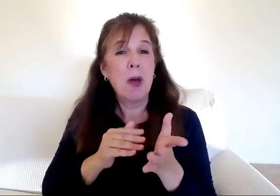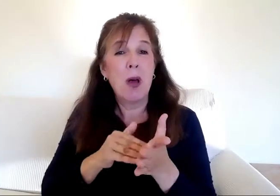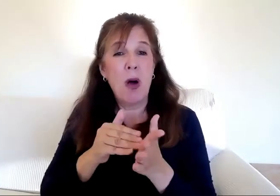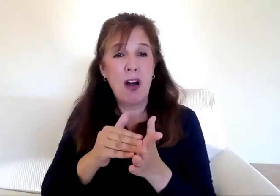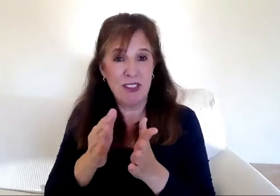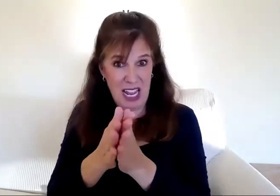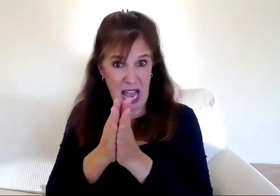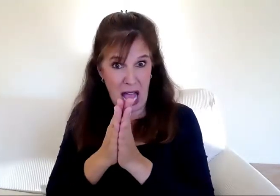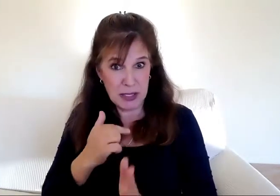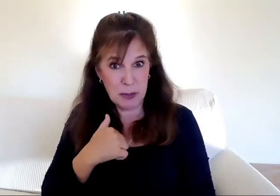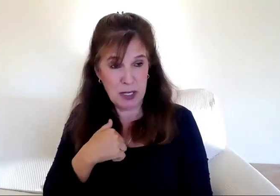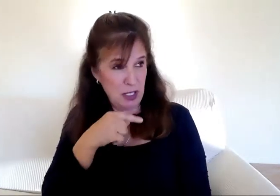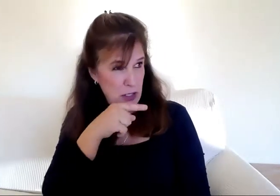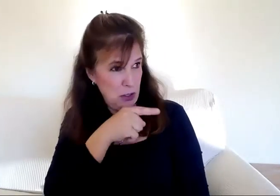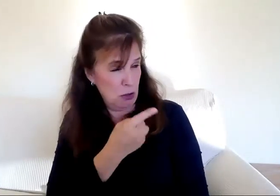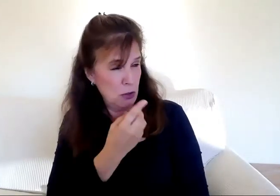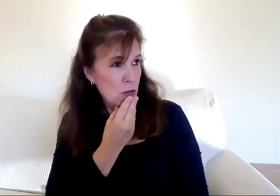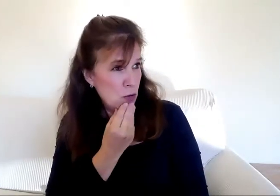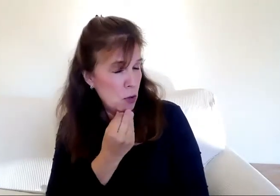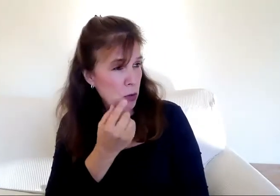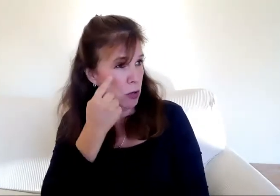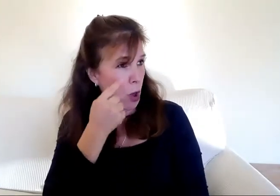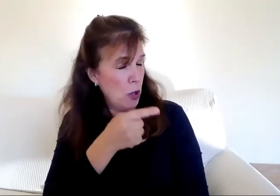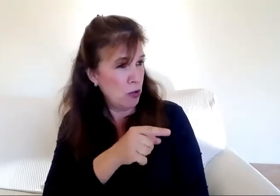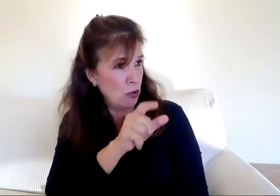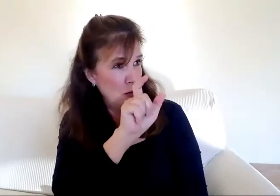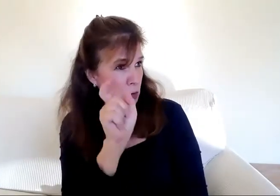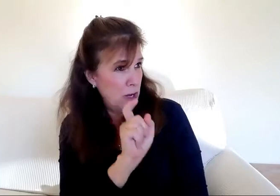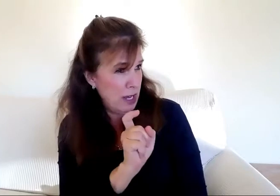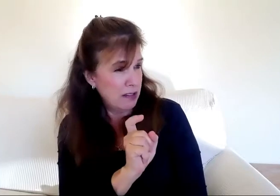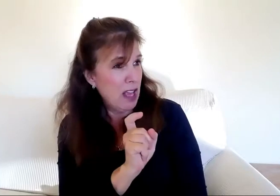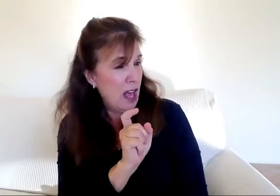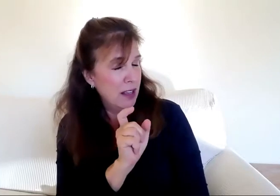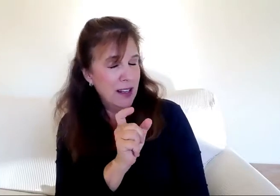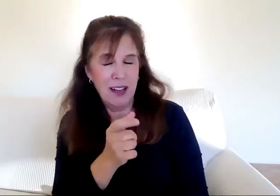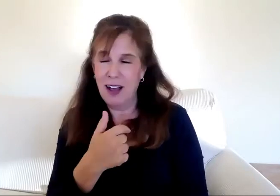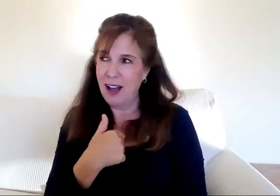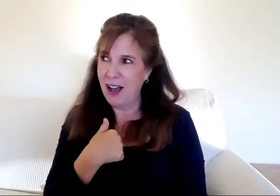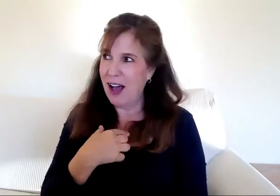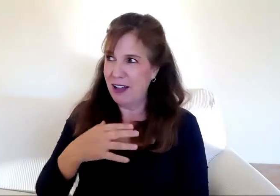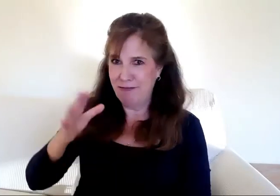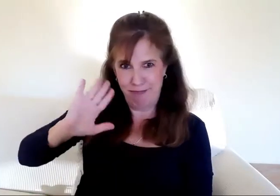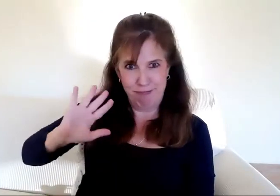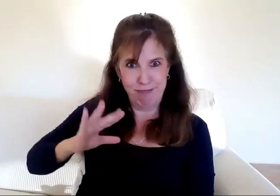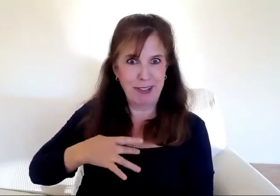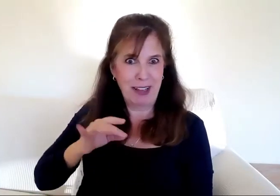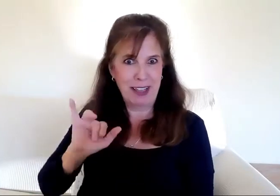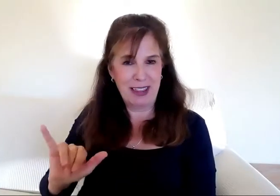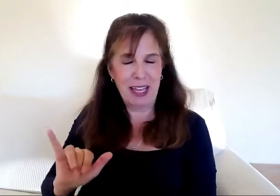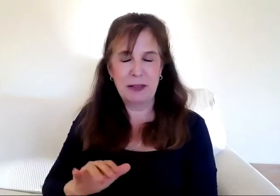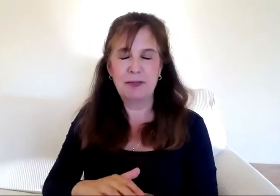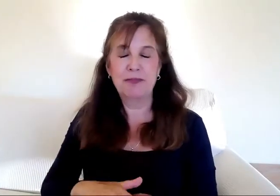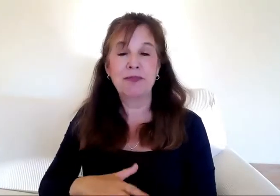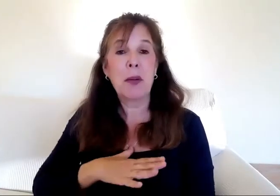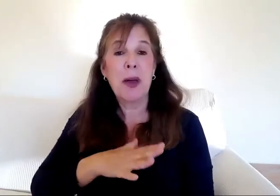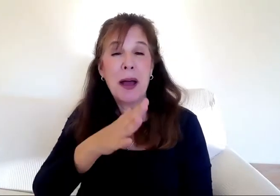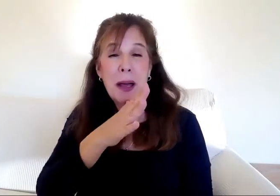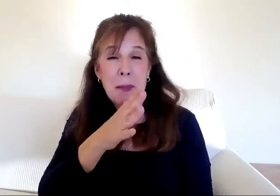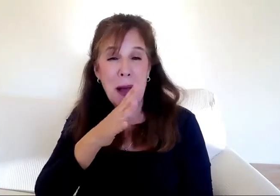woman in a perfume commercial who was the picture of happy-go-lucky and confident. That's who I wanted